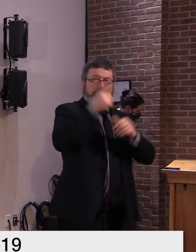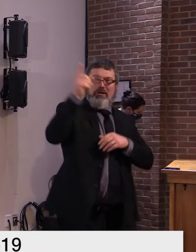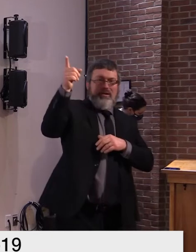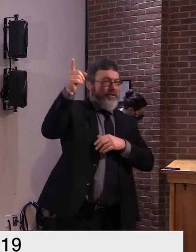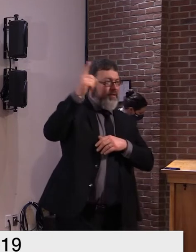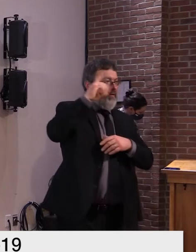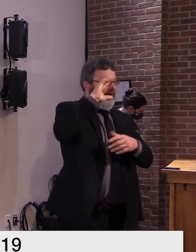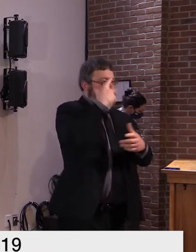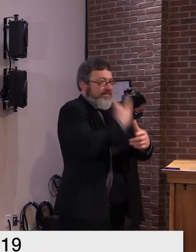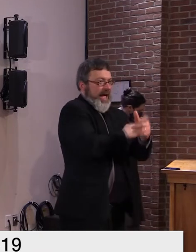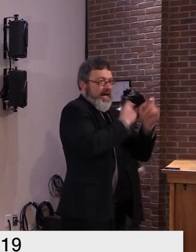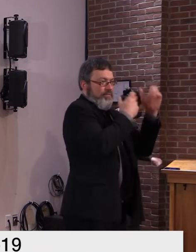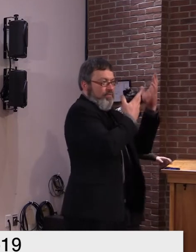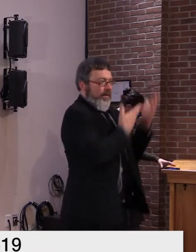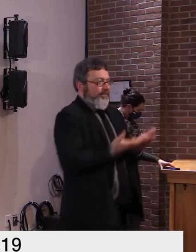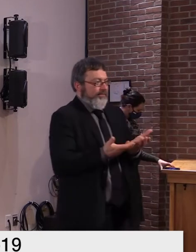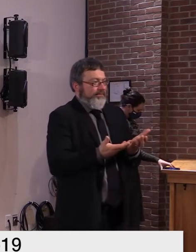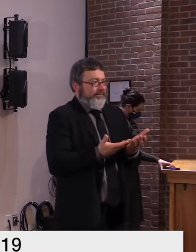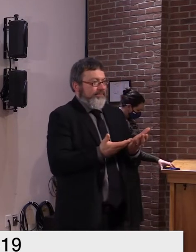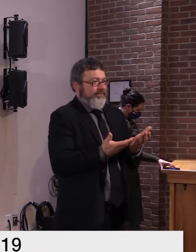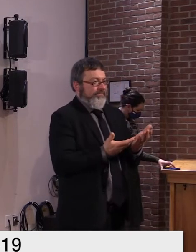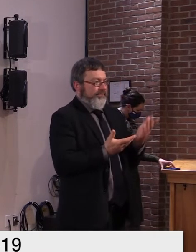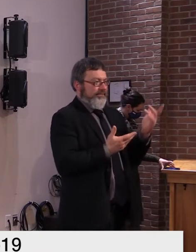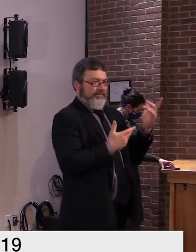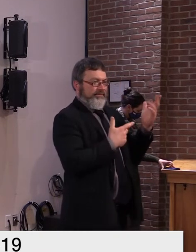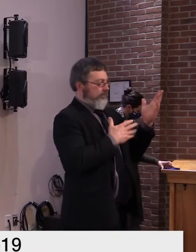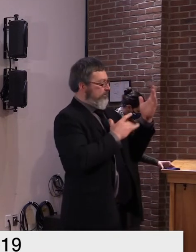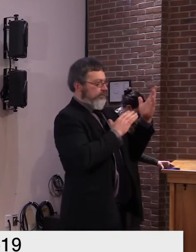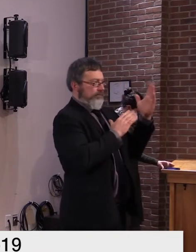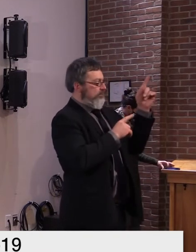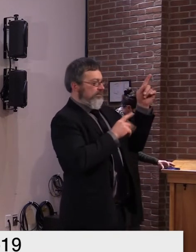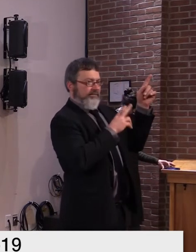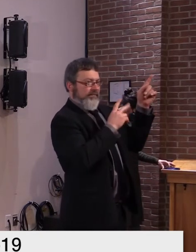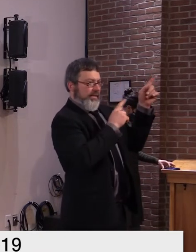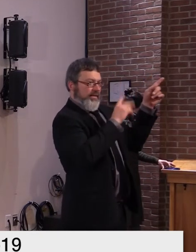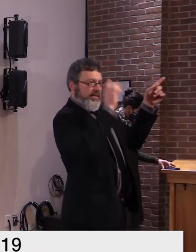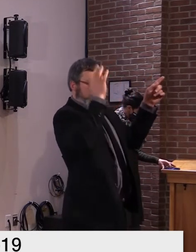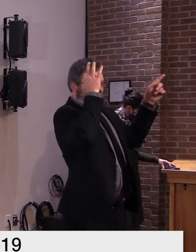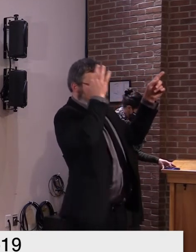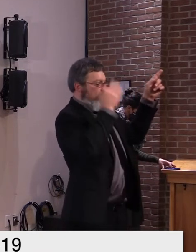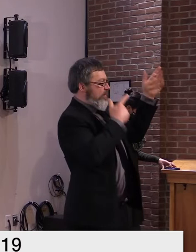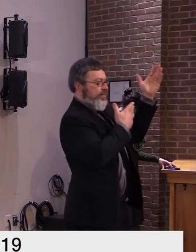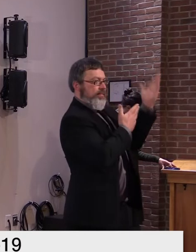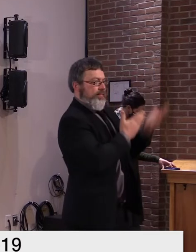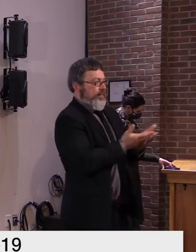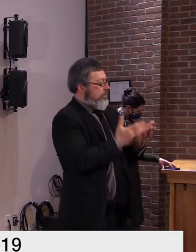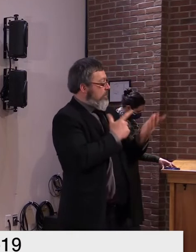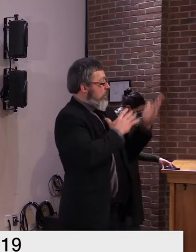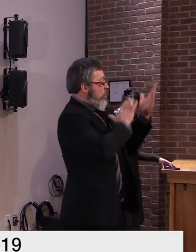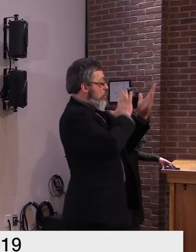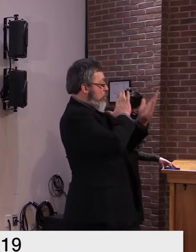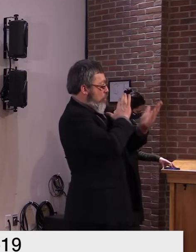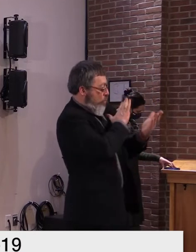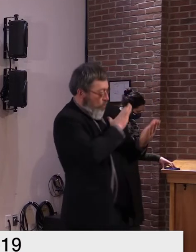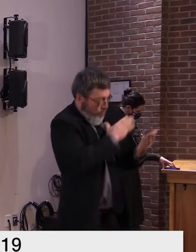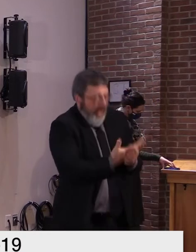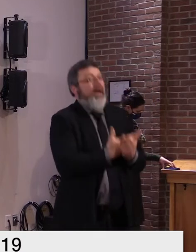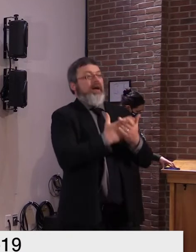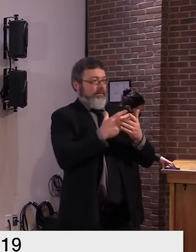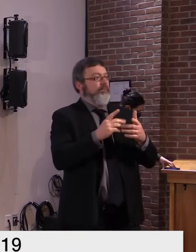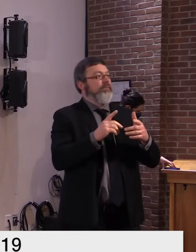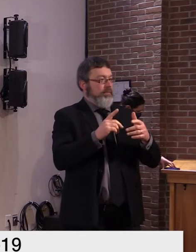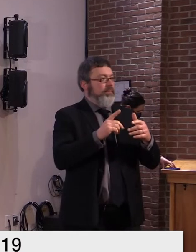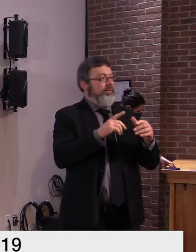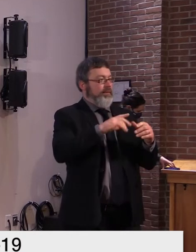in the near future because of the nature of the design of the studies that pfizer carried out so